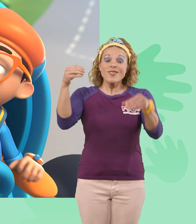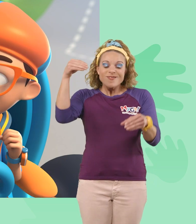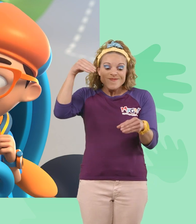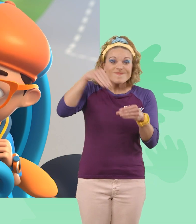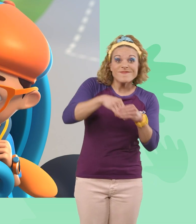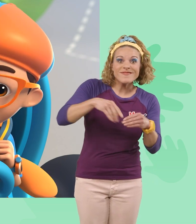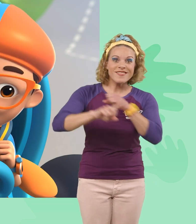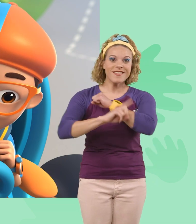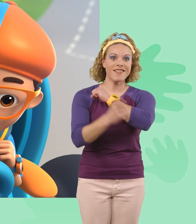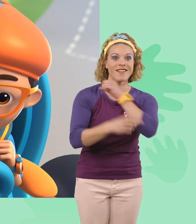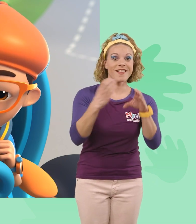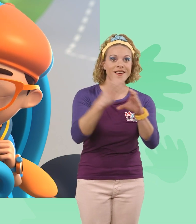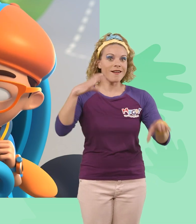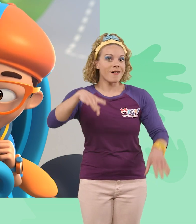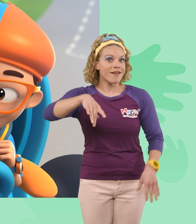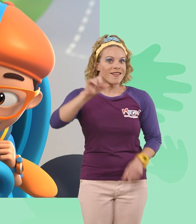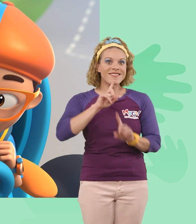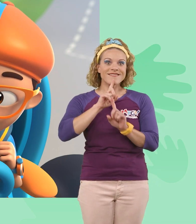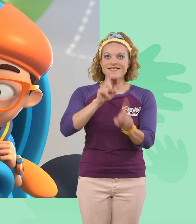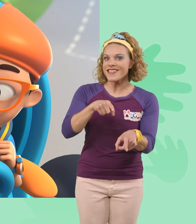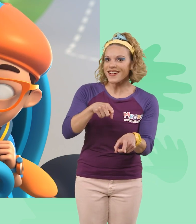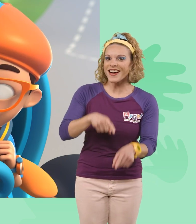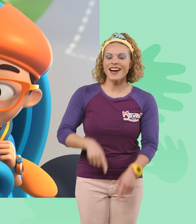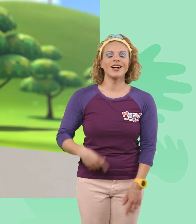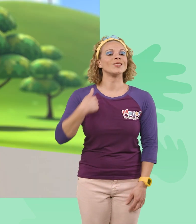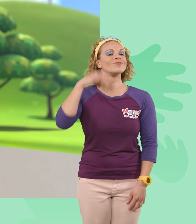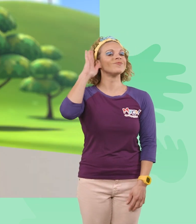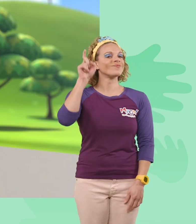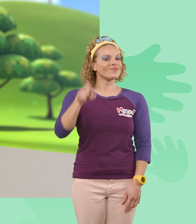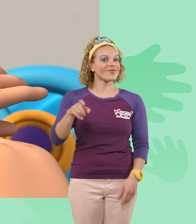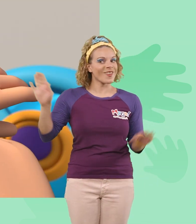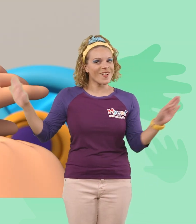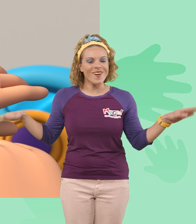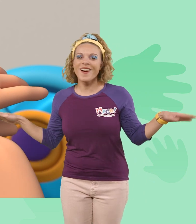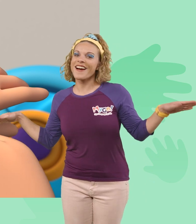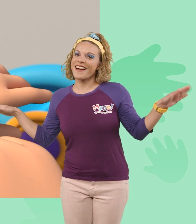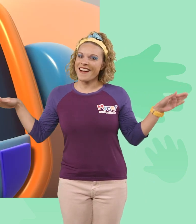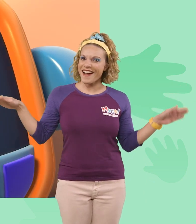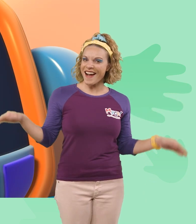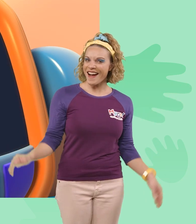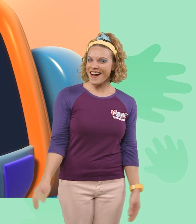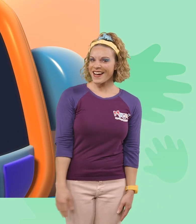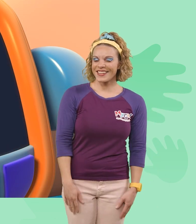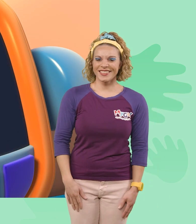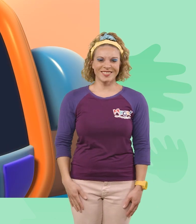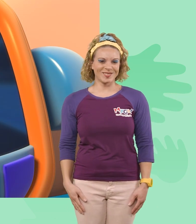go into the garbage truck to find out the answer! I'm gonna need wings! Wings confirmed!